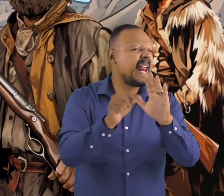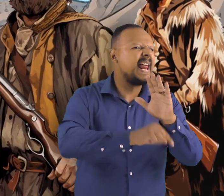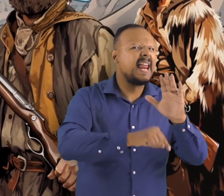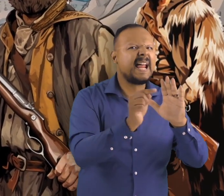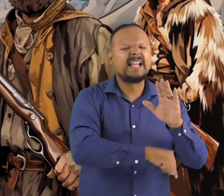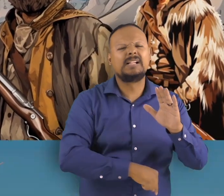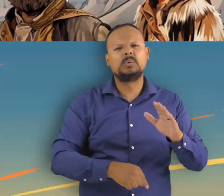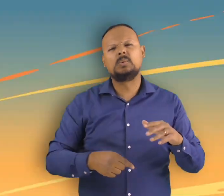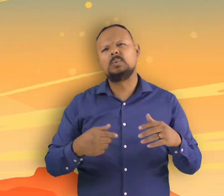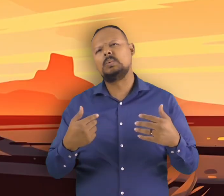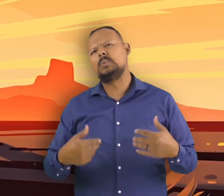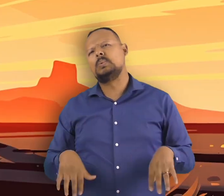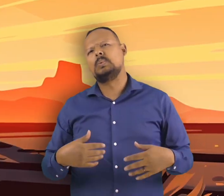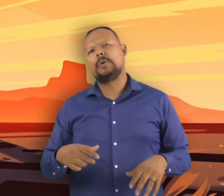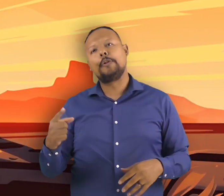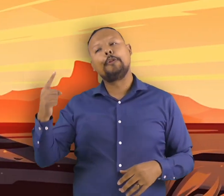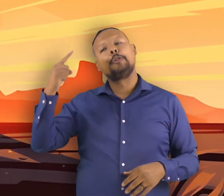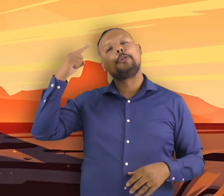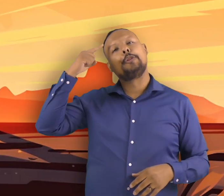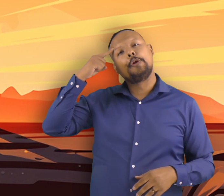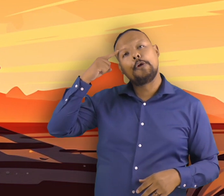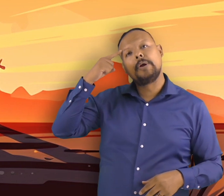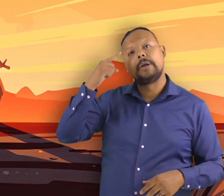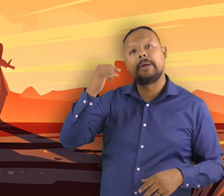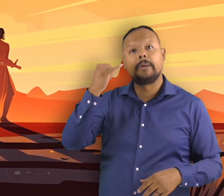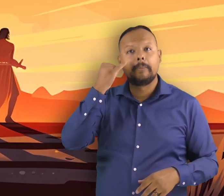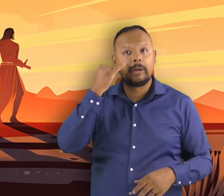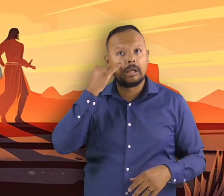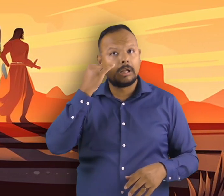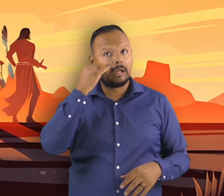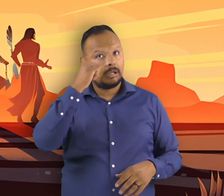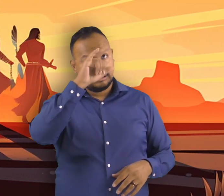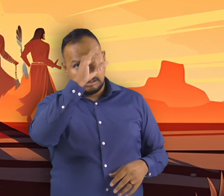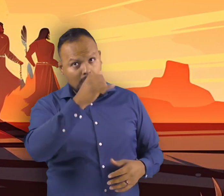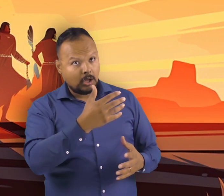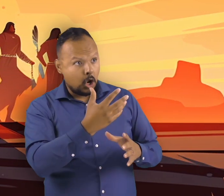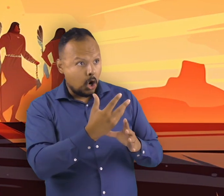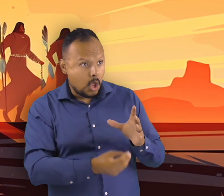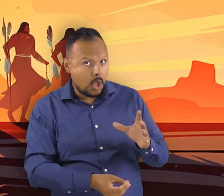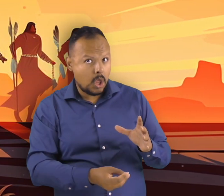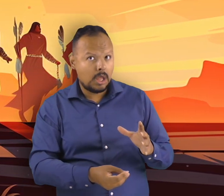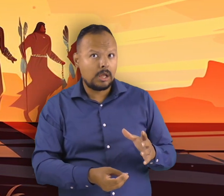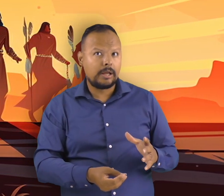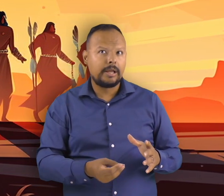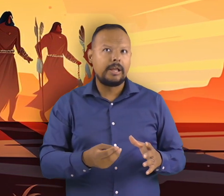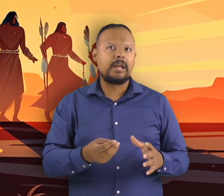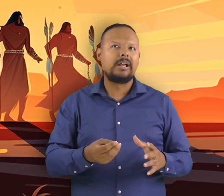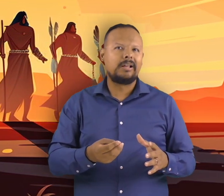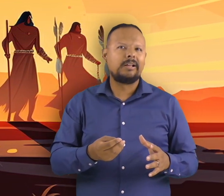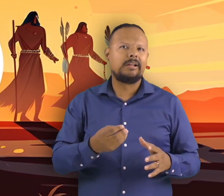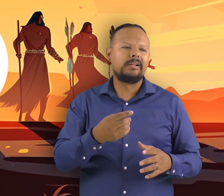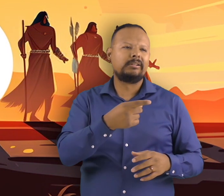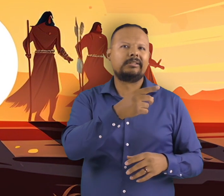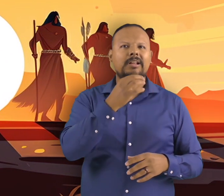he believed the native populations would move if their primary source of food and clothing were eliminated